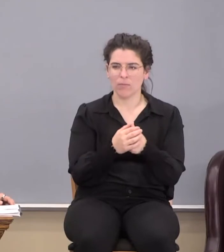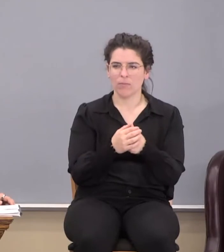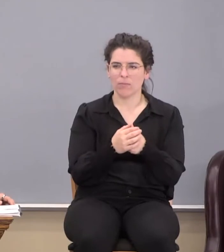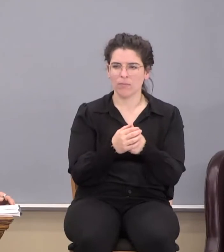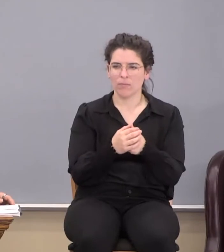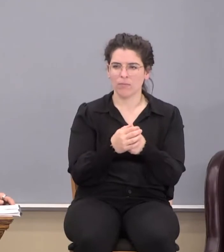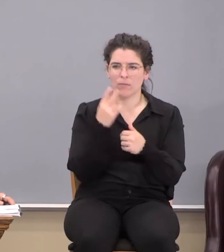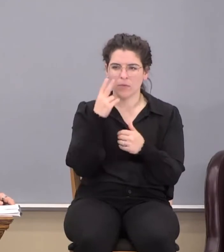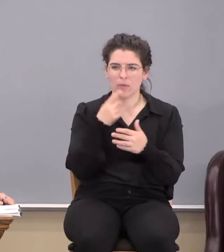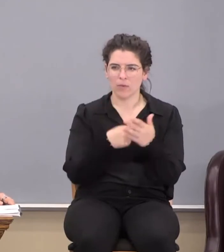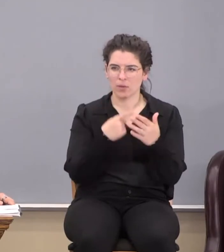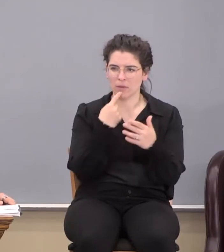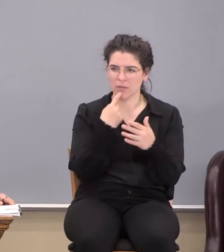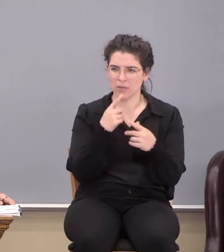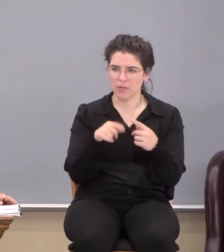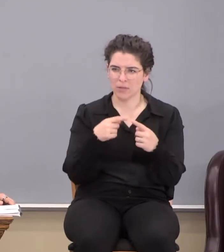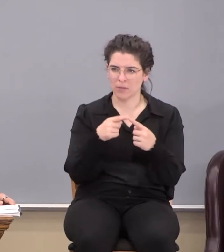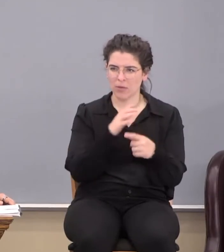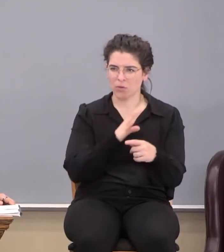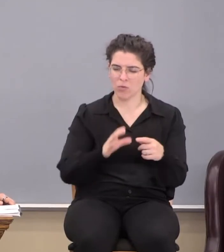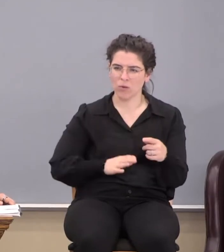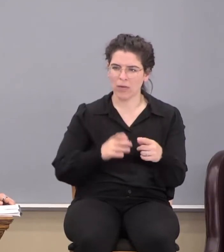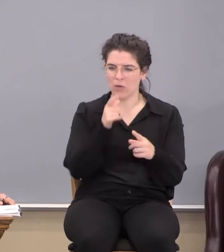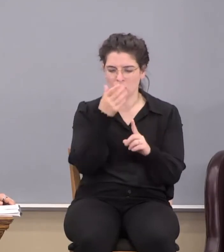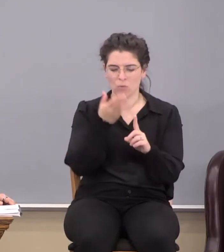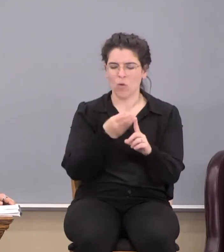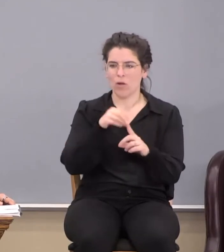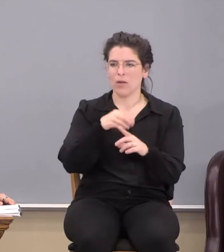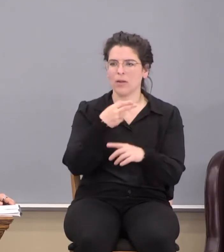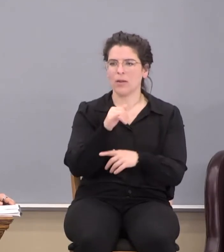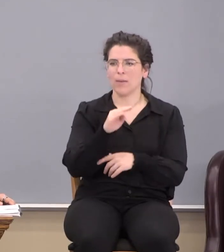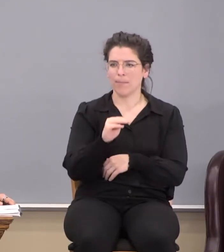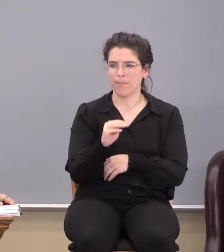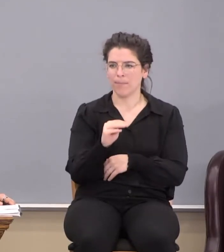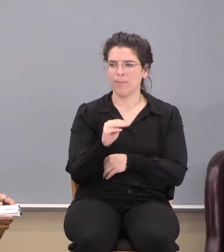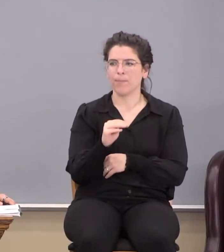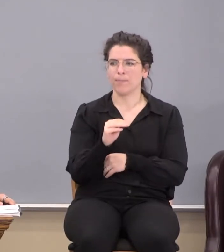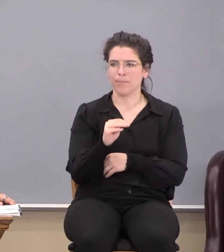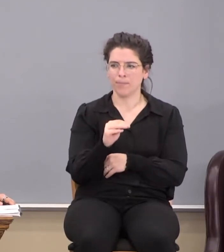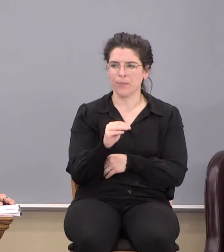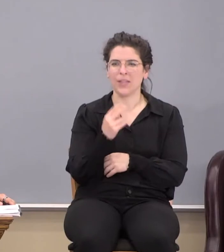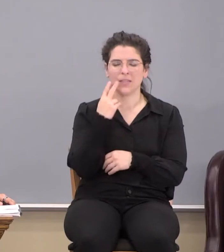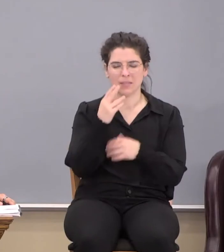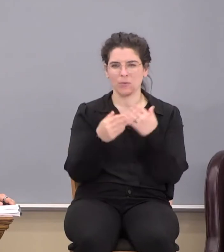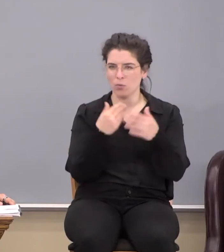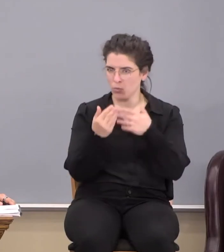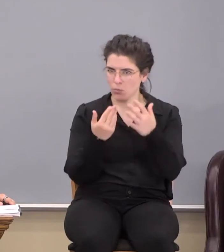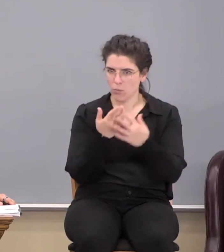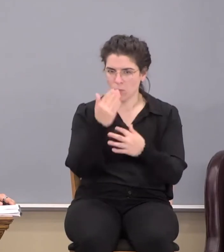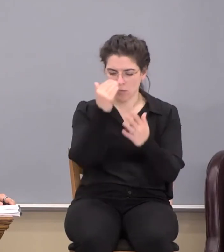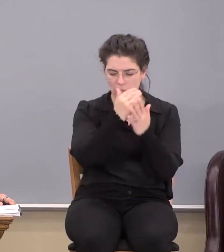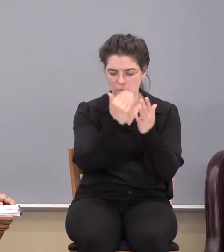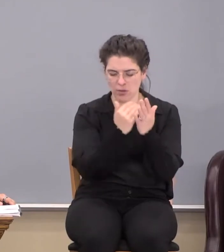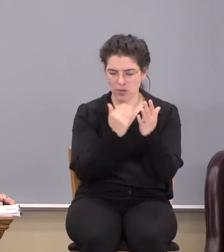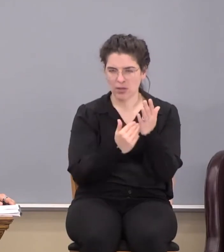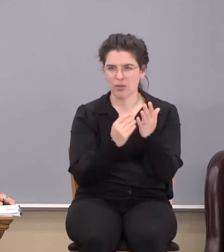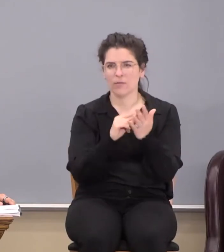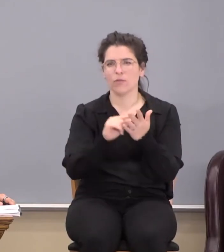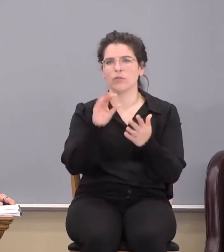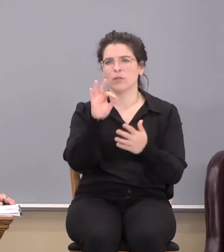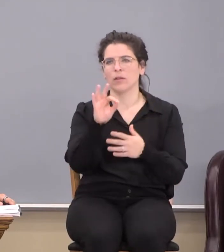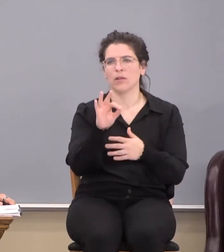Think of what he says about Christ and who you are in him. Watch him go through the list first night.